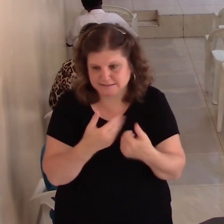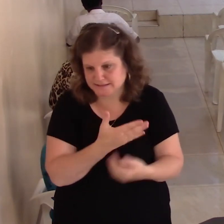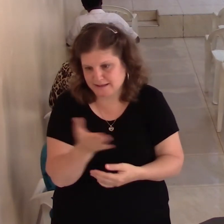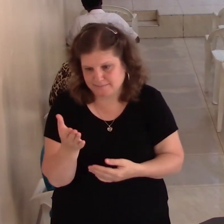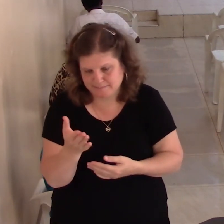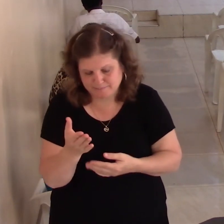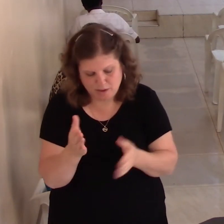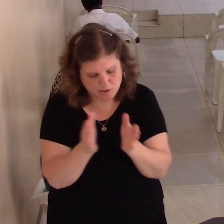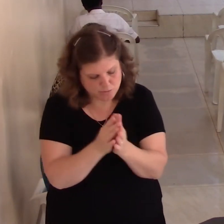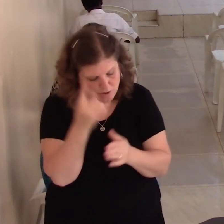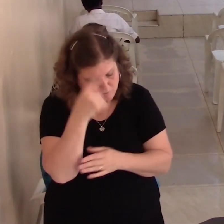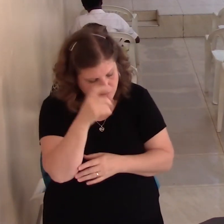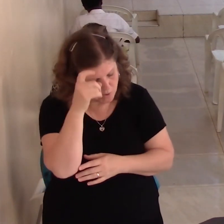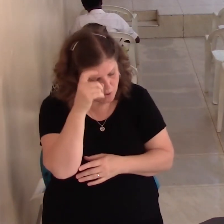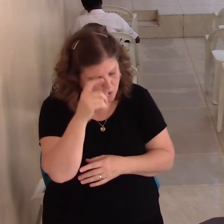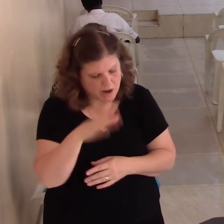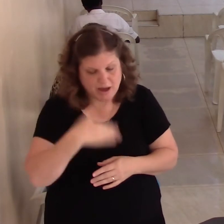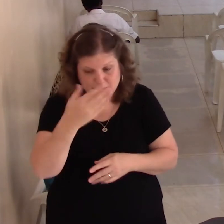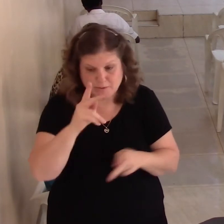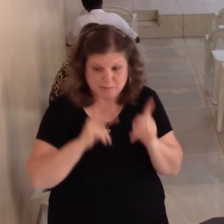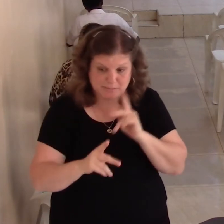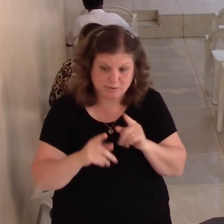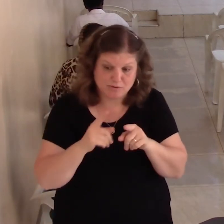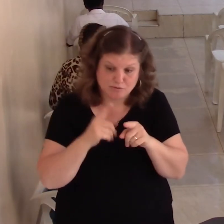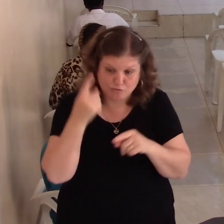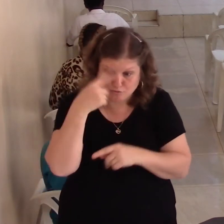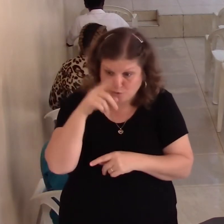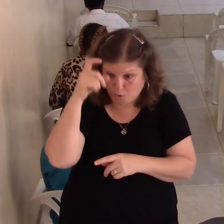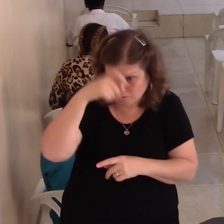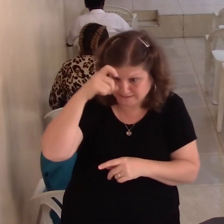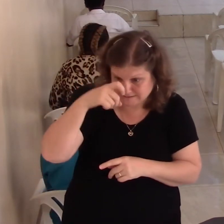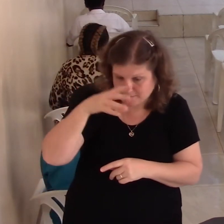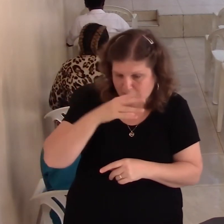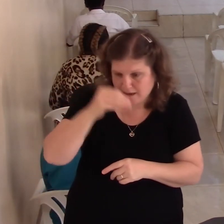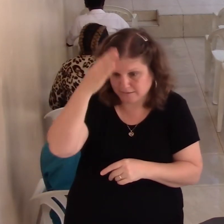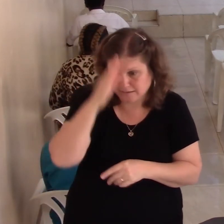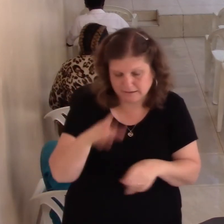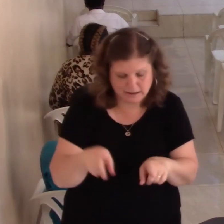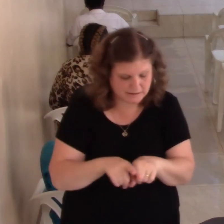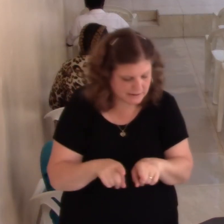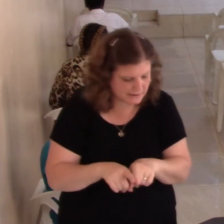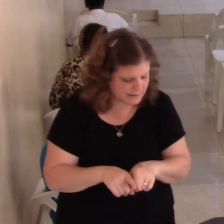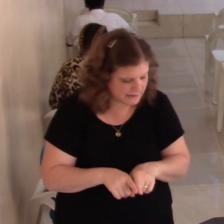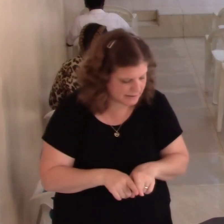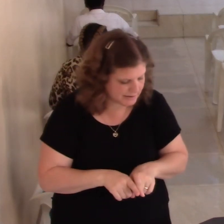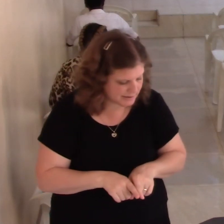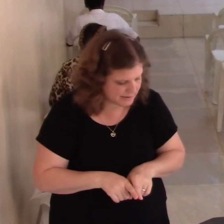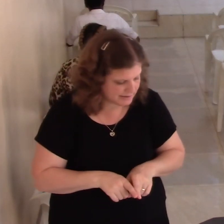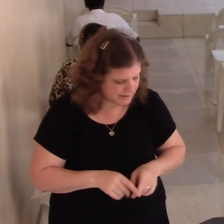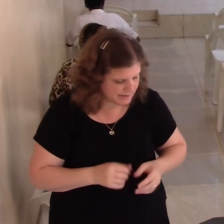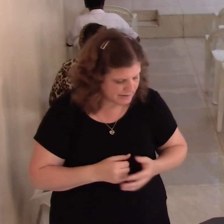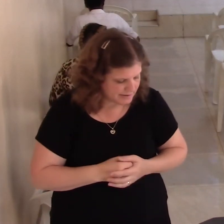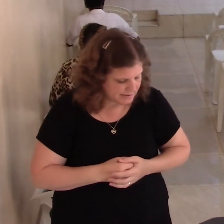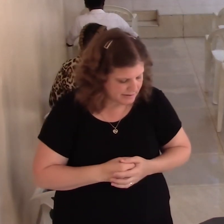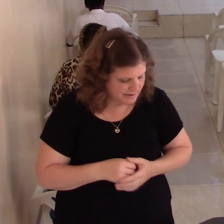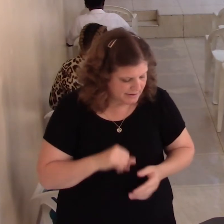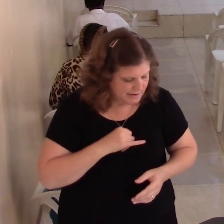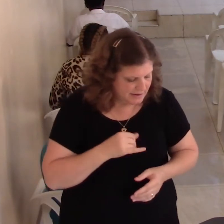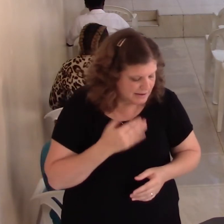and dominance. Classes chapter 1 verse 9. Life is worship. I try to share this thing with